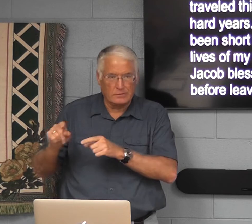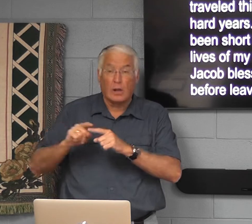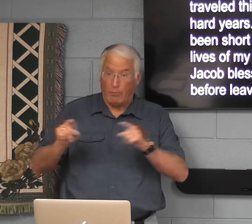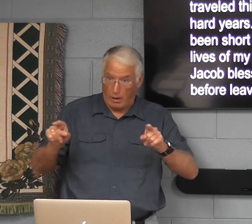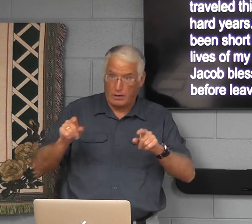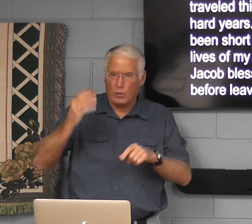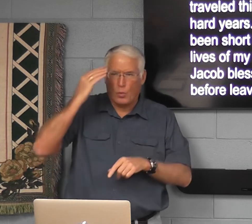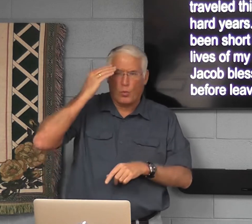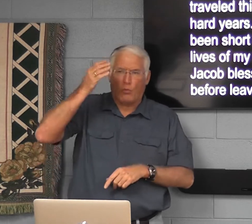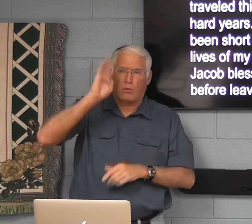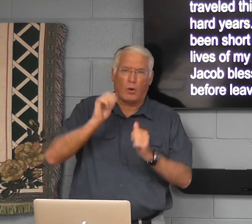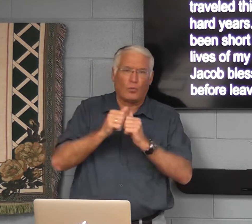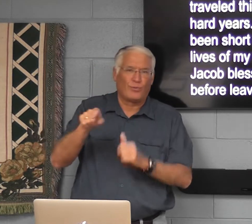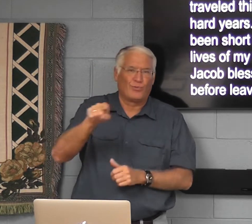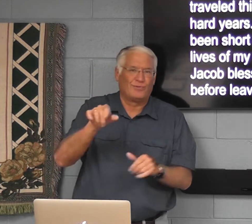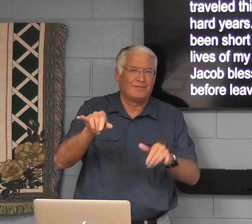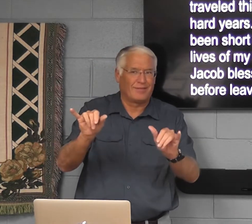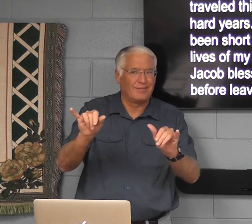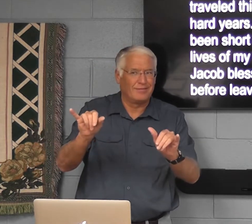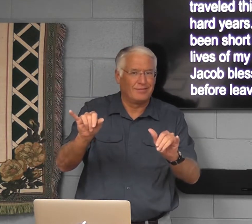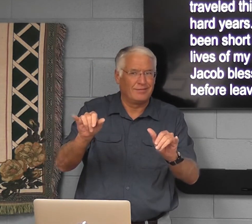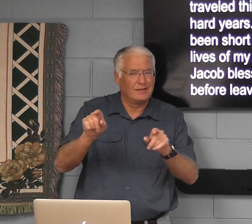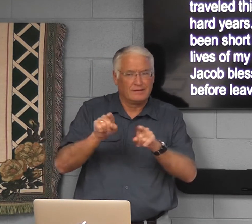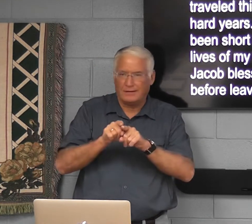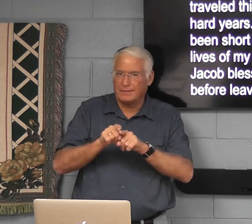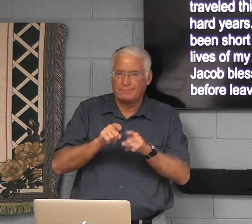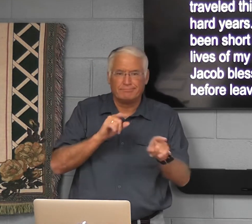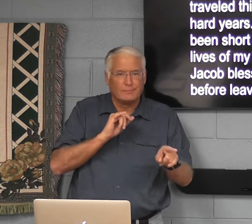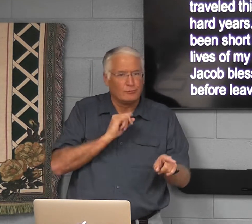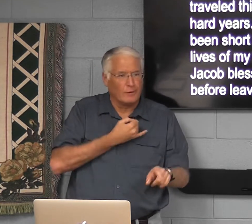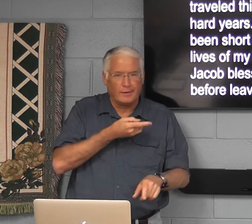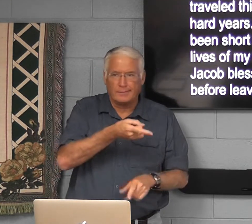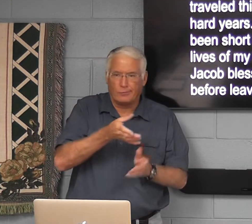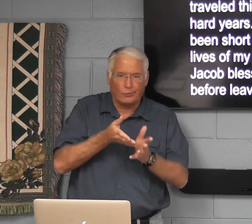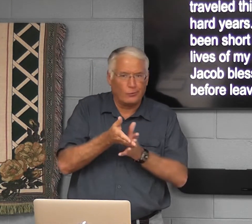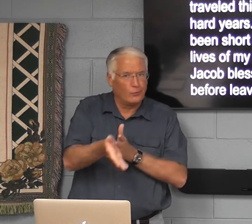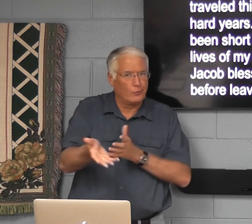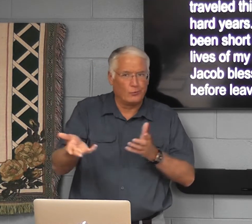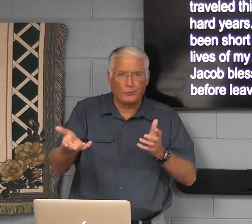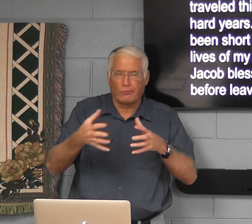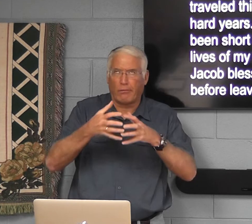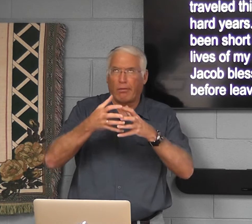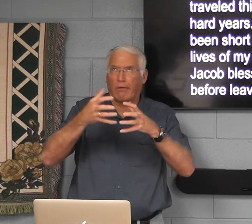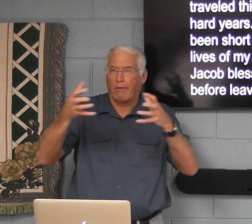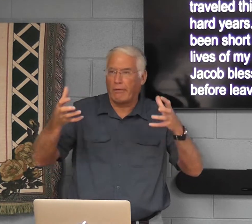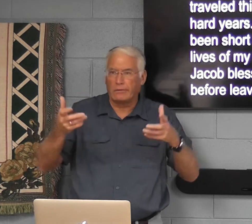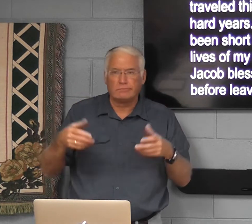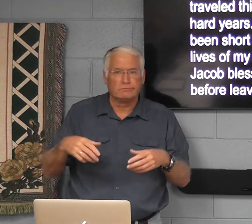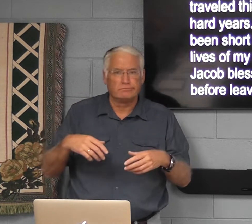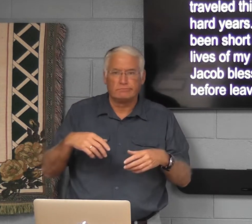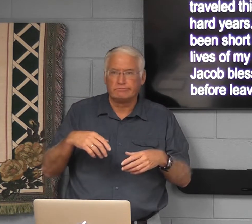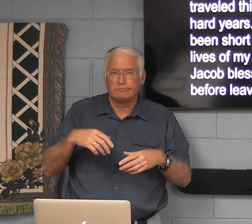different things that it could have happened. But you know that God is good here. But just like Jacob, he went through a lot